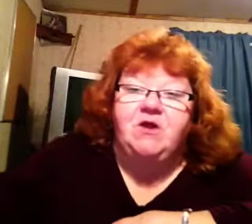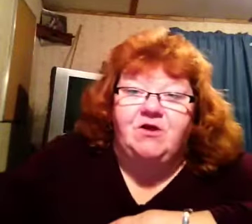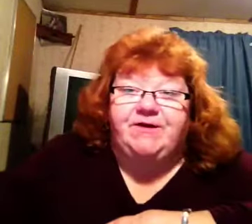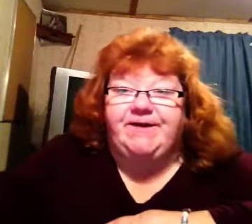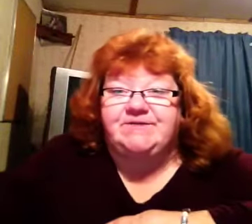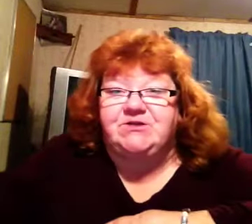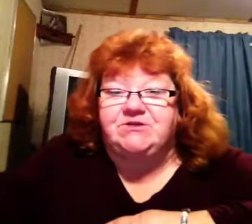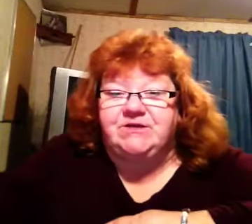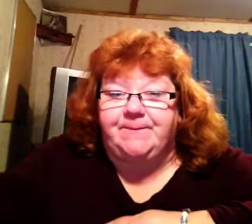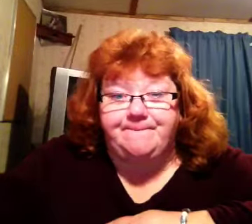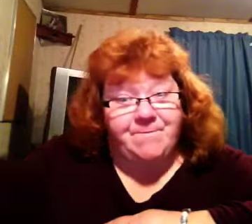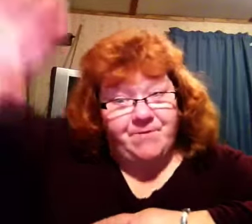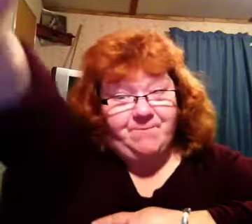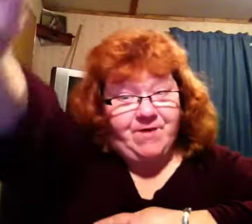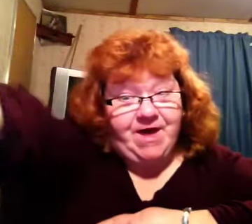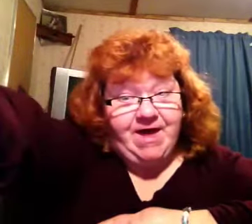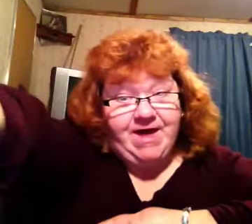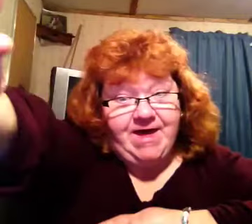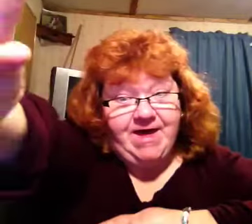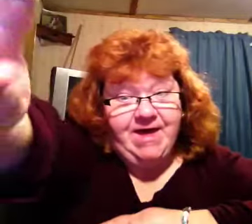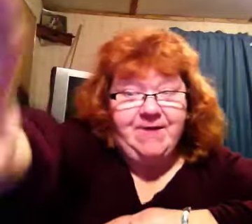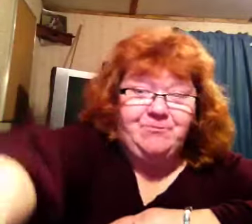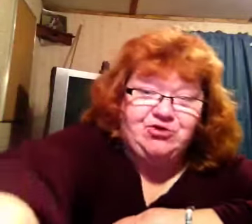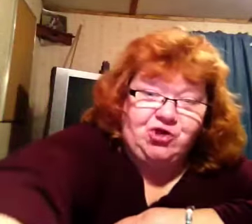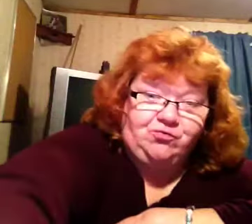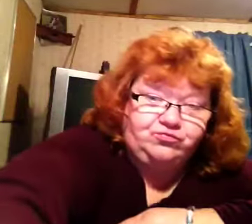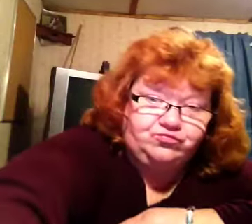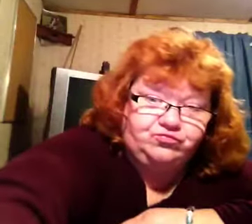Okay, guys. Talk to you later. Buh-bye. Peace out. Bye-bye.